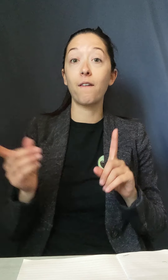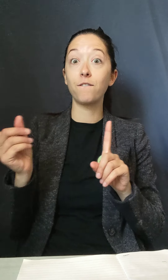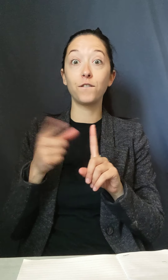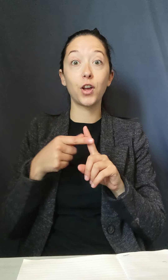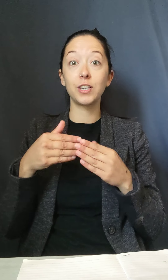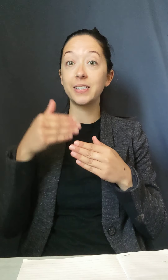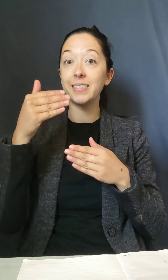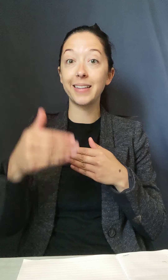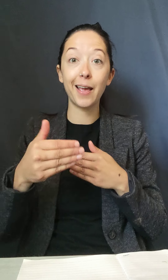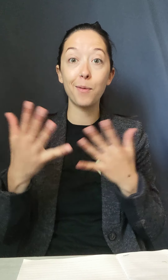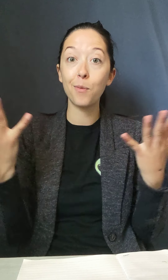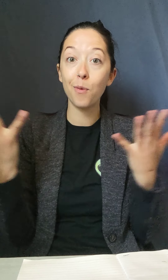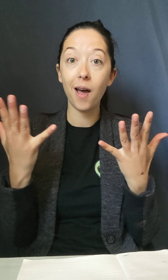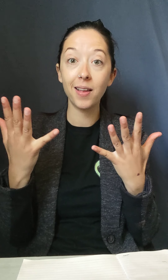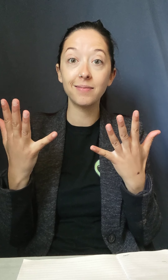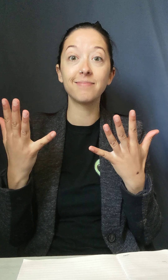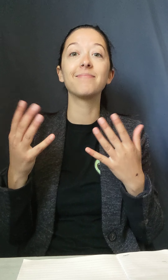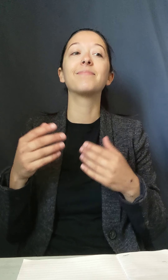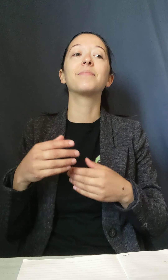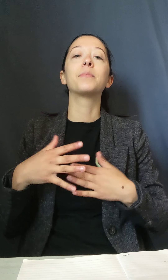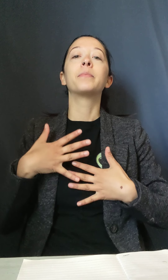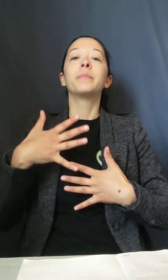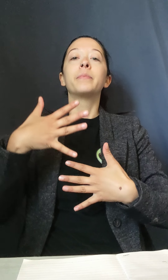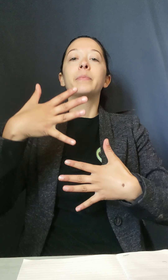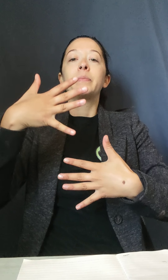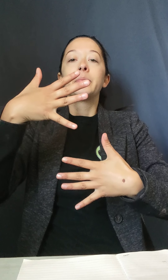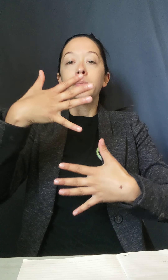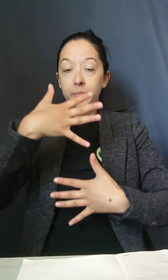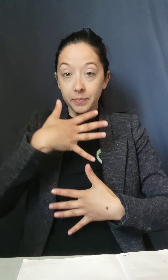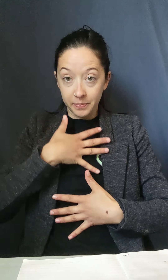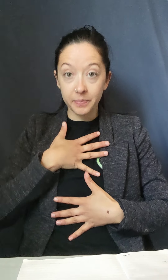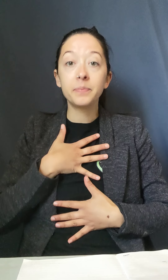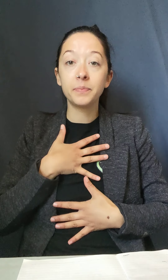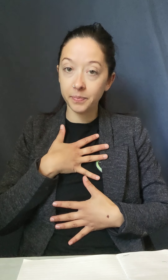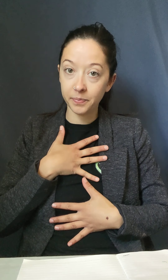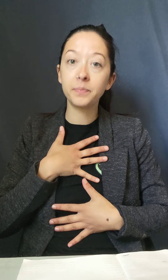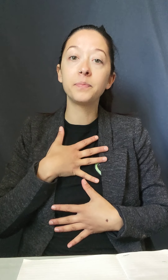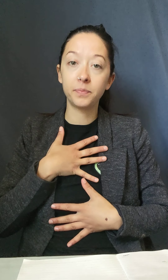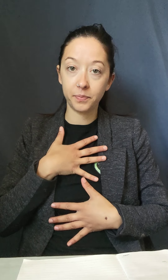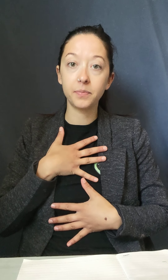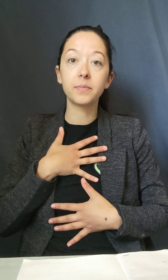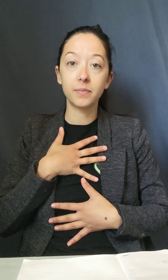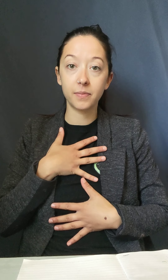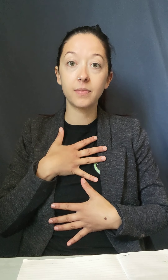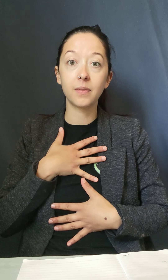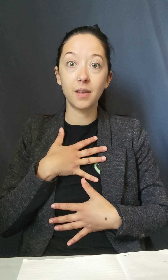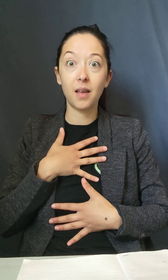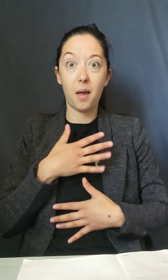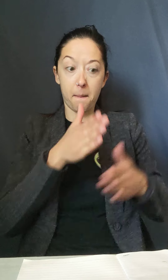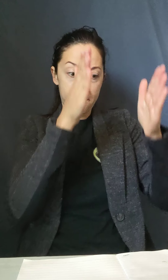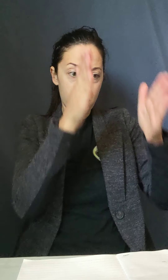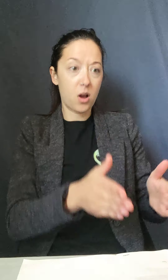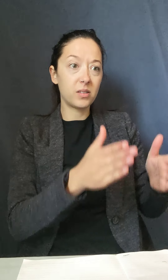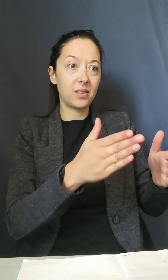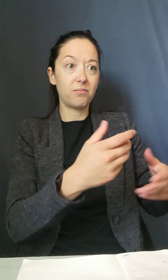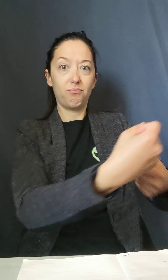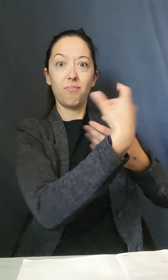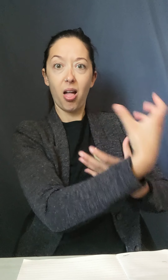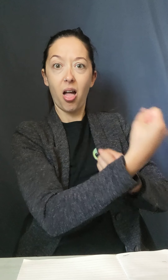Take some deep breaths, right? You can always take three breaths before you respond to someone. When you start focusing on the